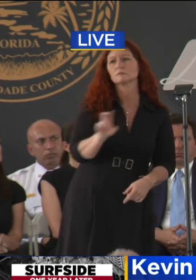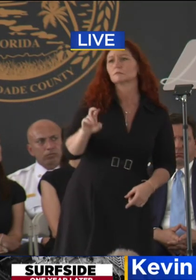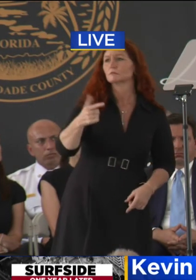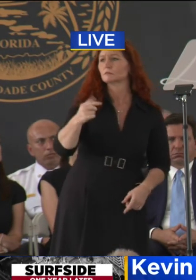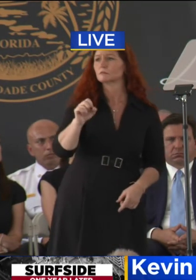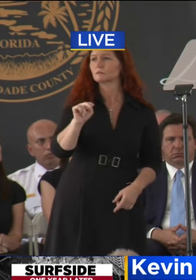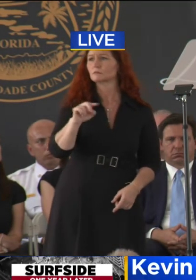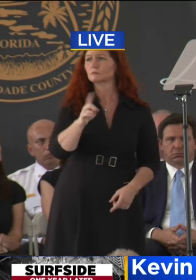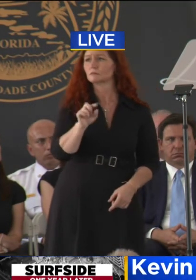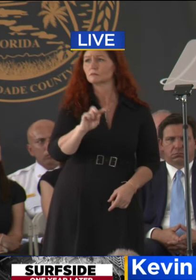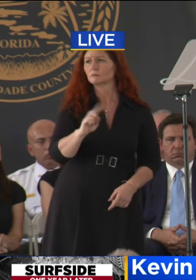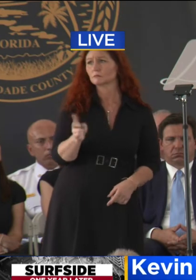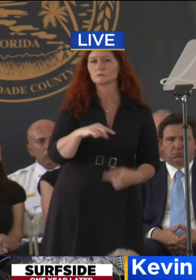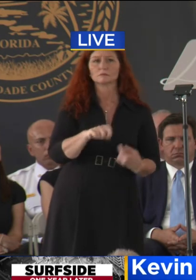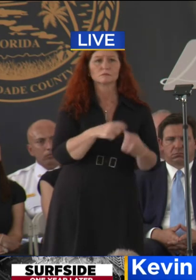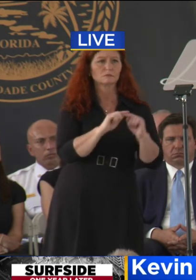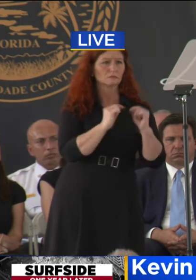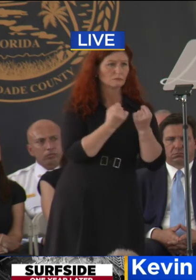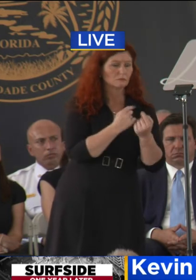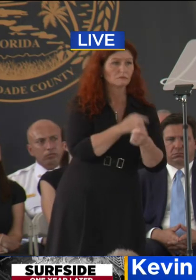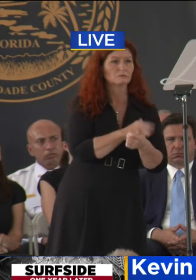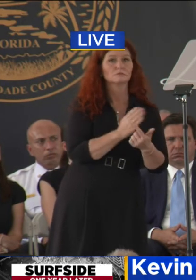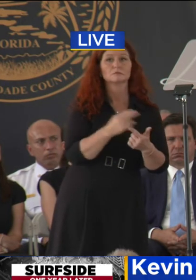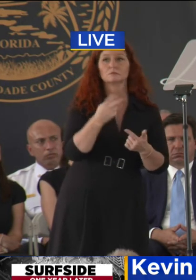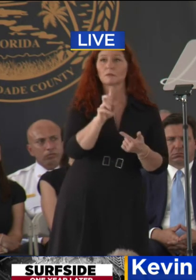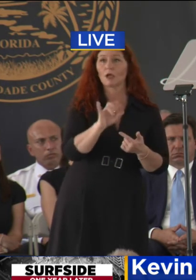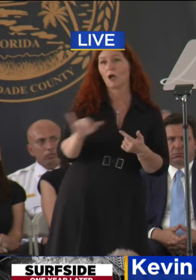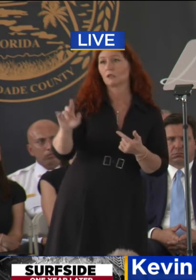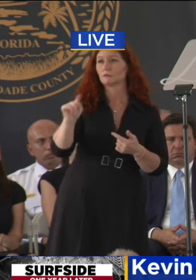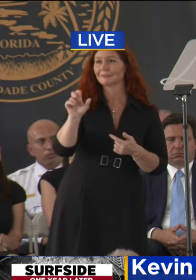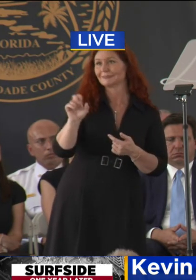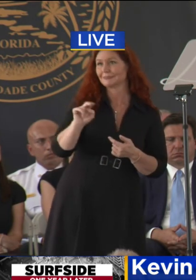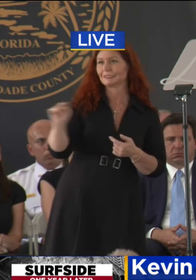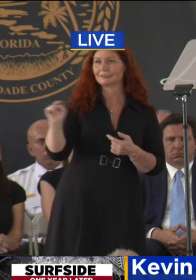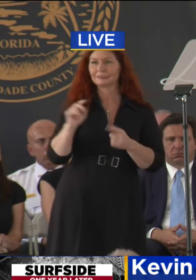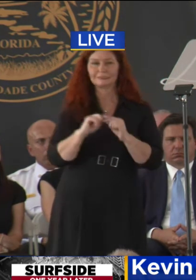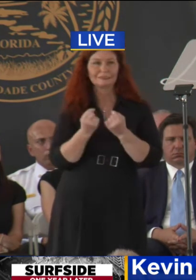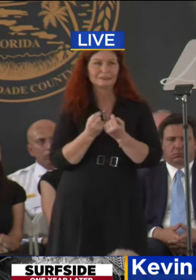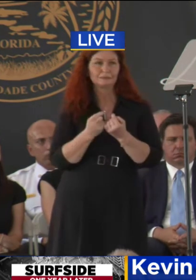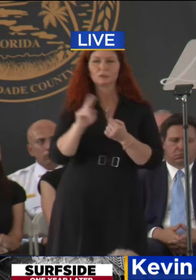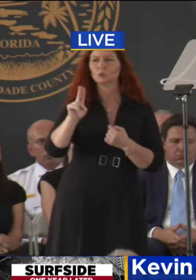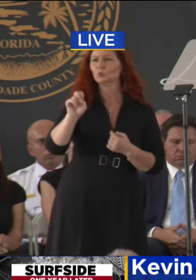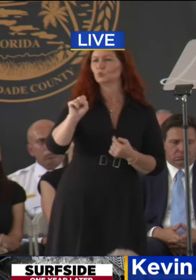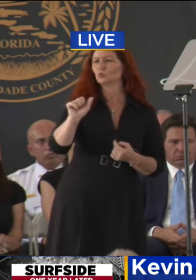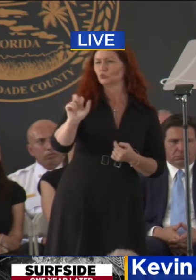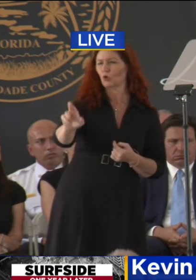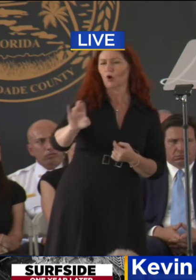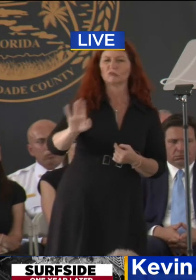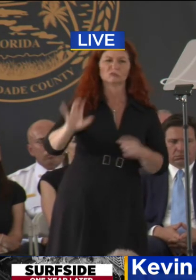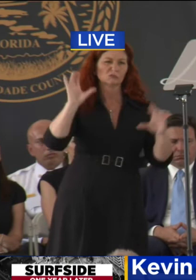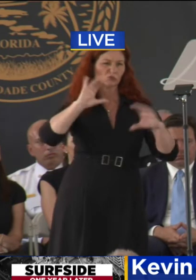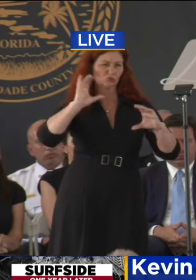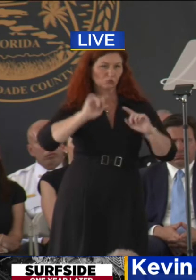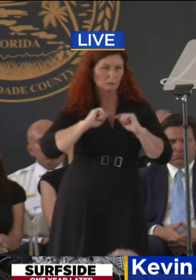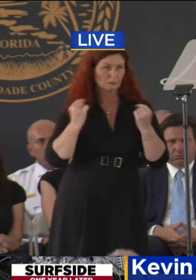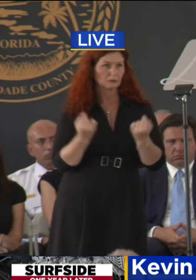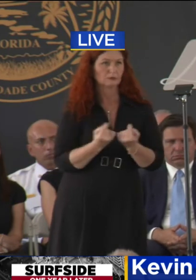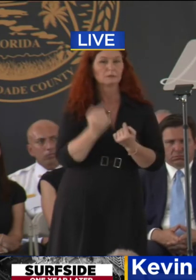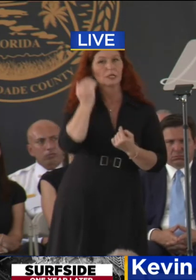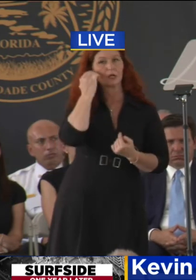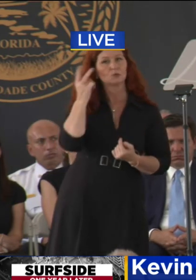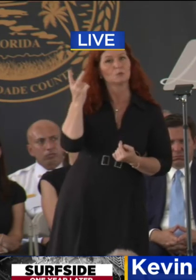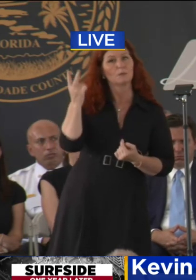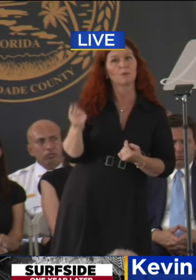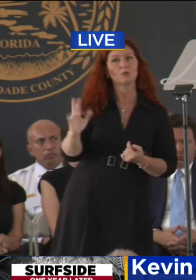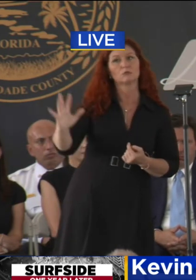USART team and Dr. Joe Holley from the Tennessee USART team. I knew both Dario and Joe from my work